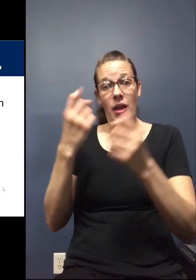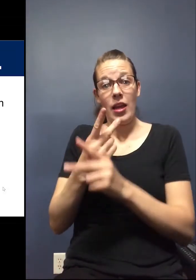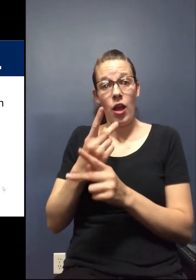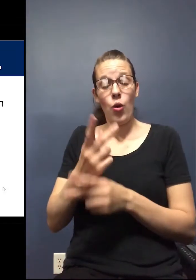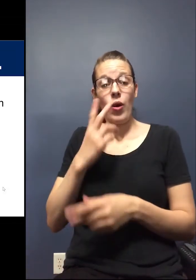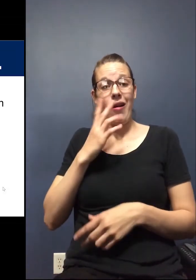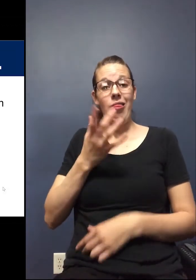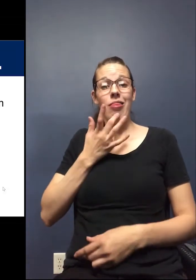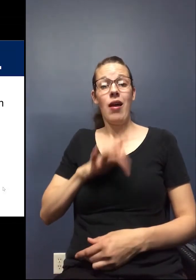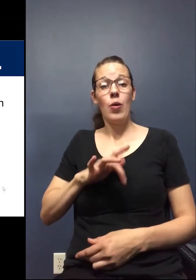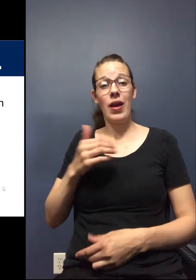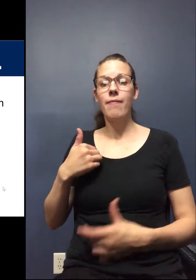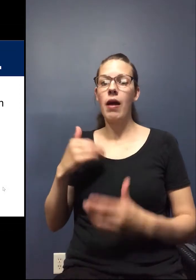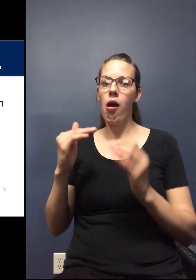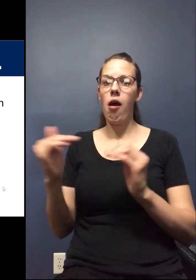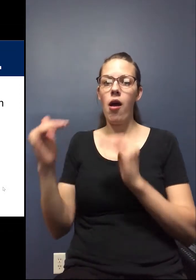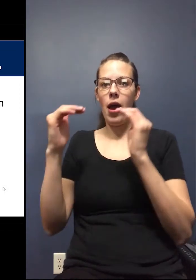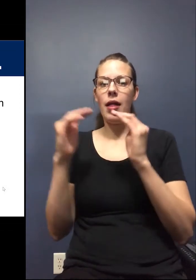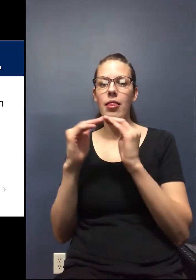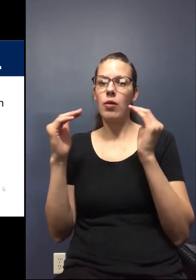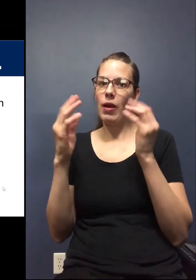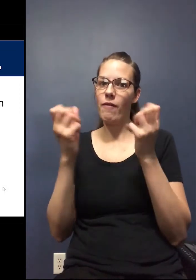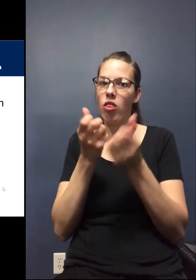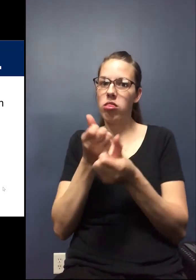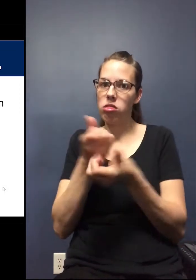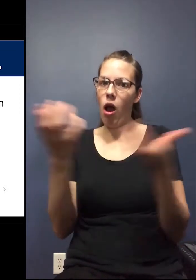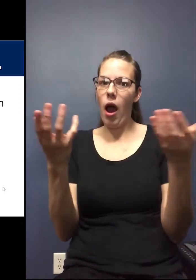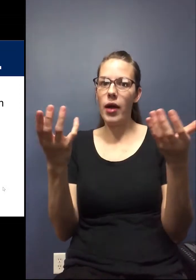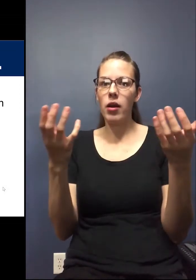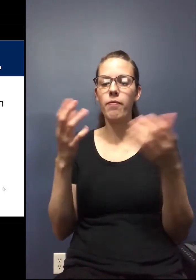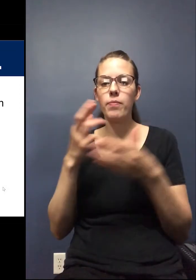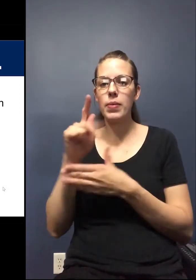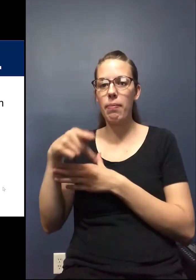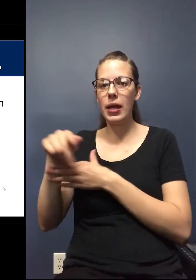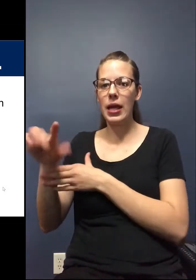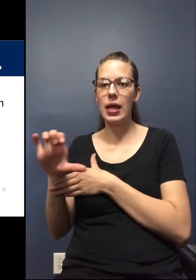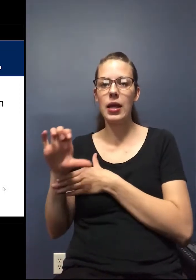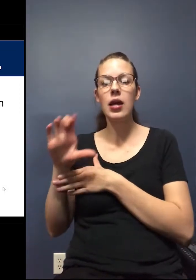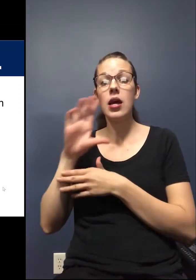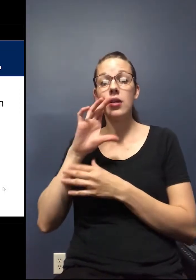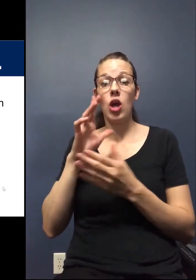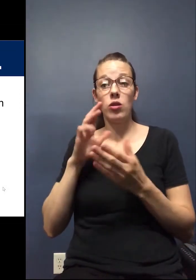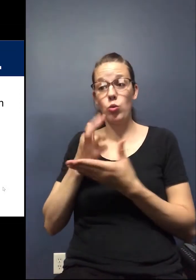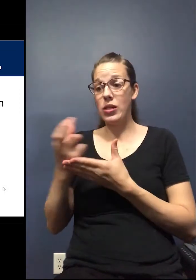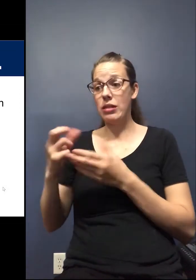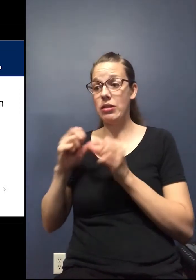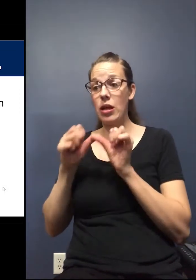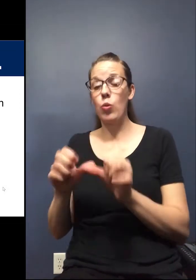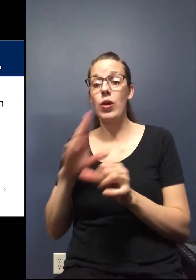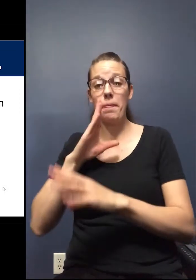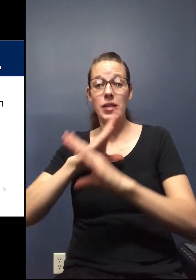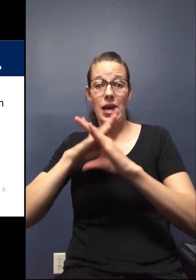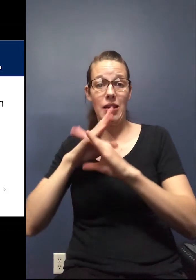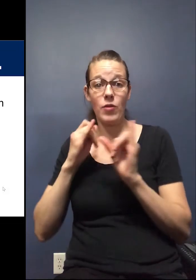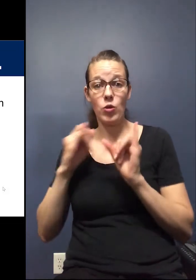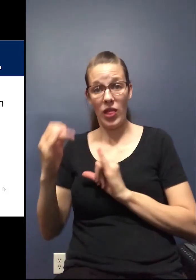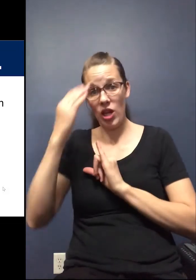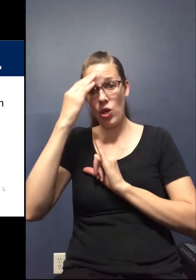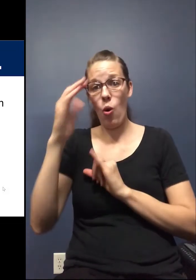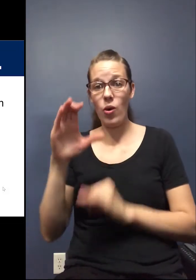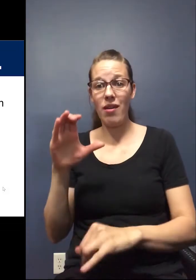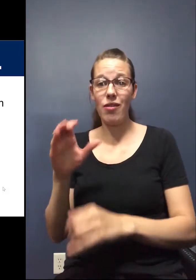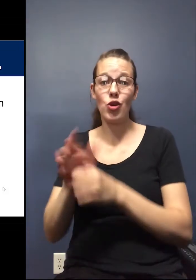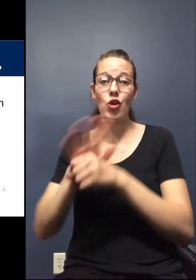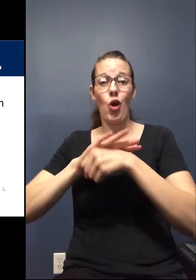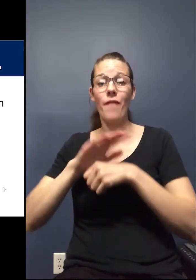because we have a high level of PPE as long as our resources remain and we can protect the individual that are working with known COVID